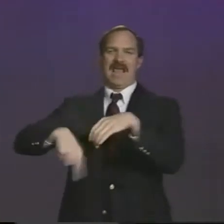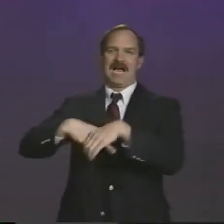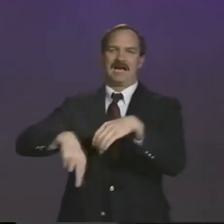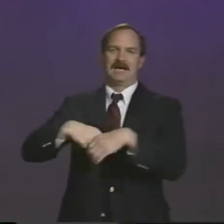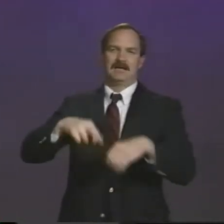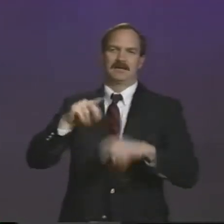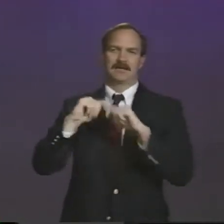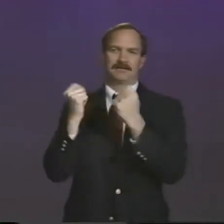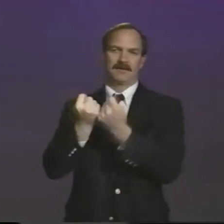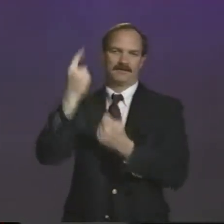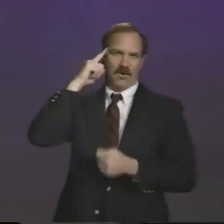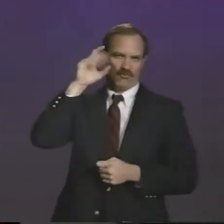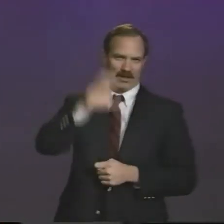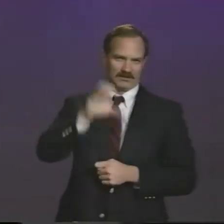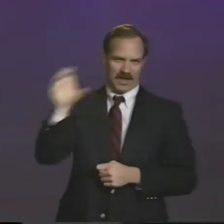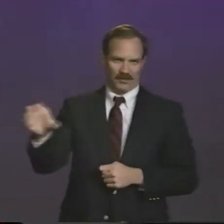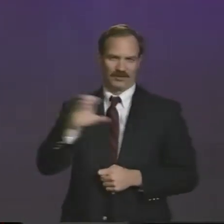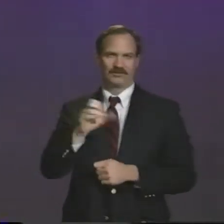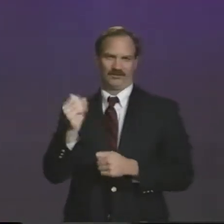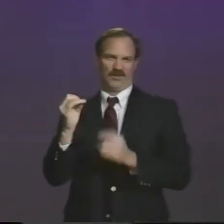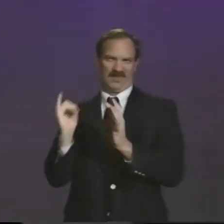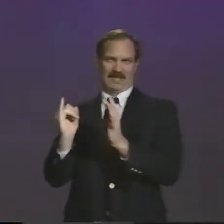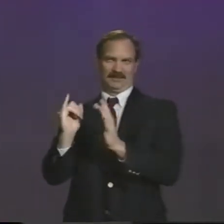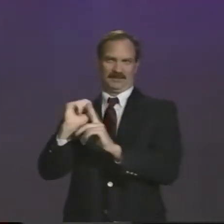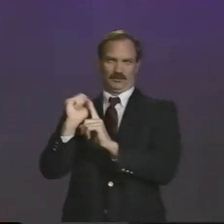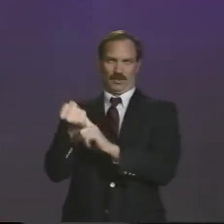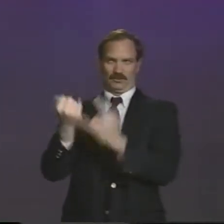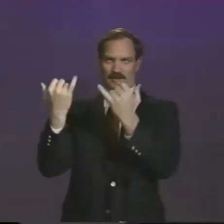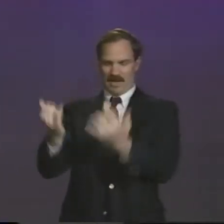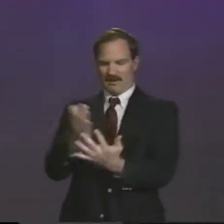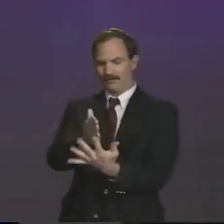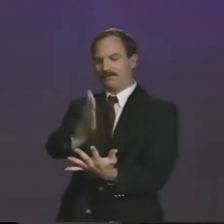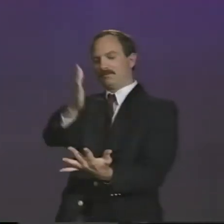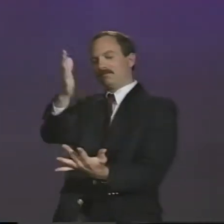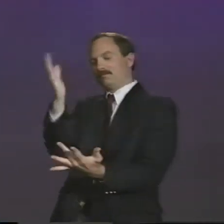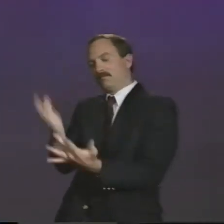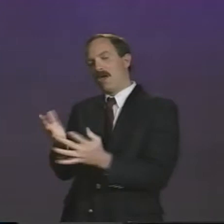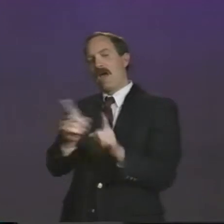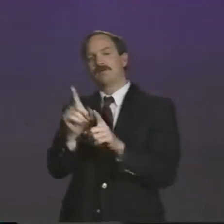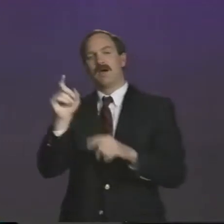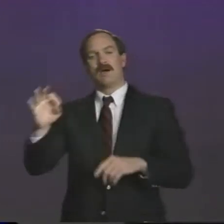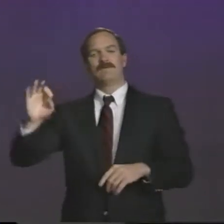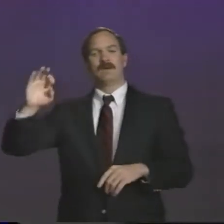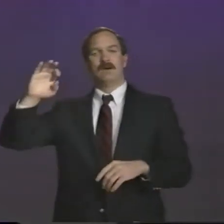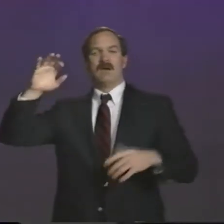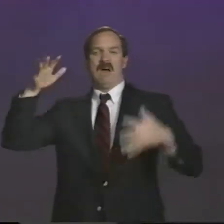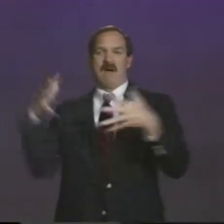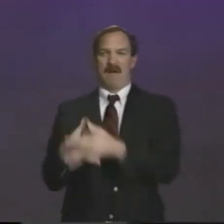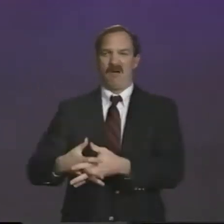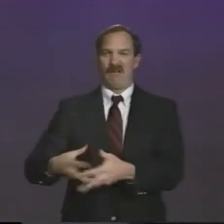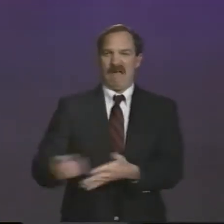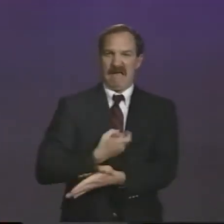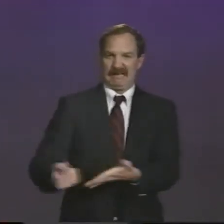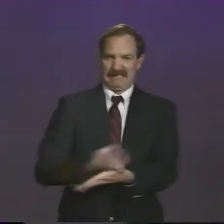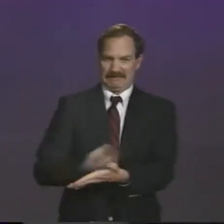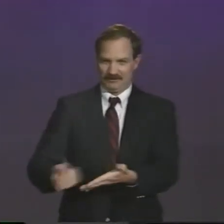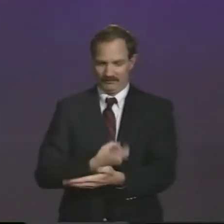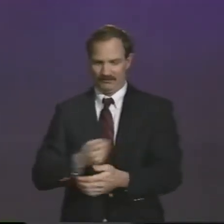possibly three, so that we can set up a relay team for the cross-country. And that's the current situation there. The next category, then, would be the American